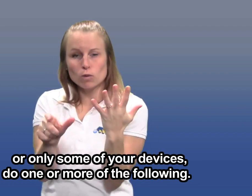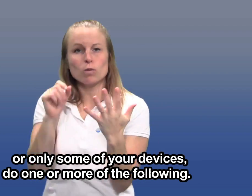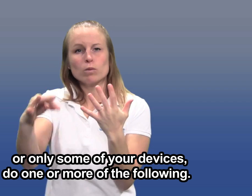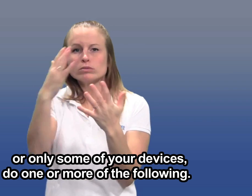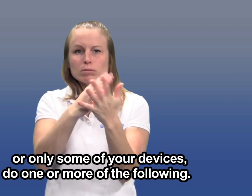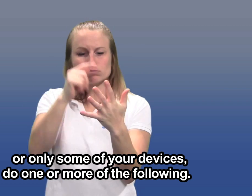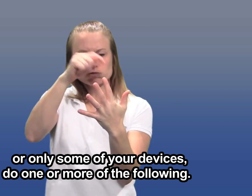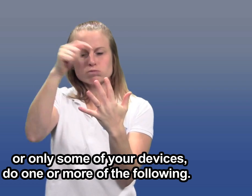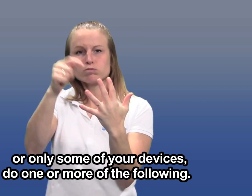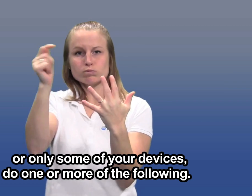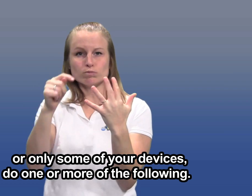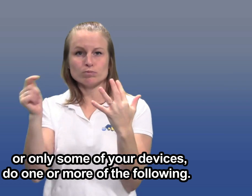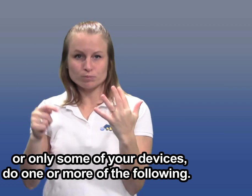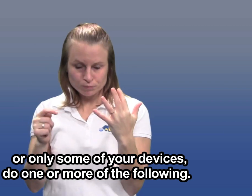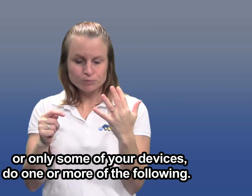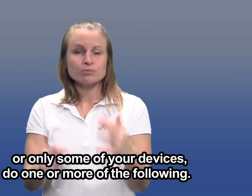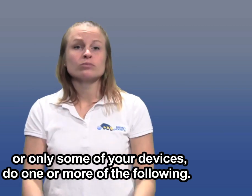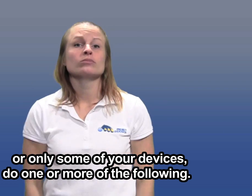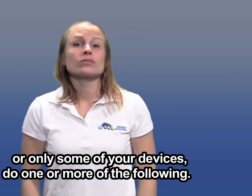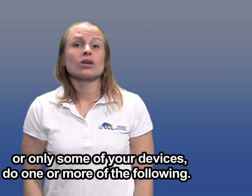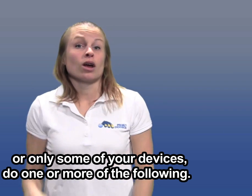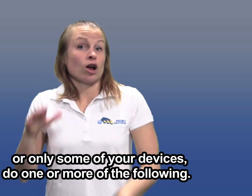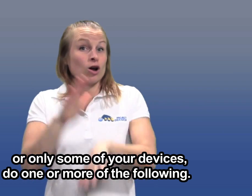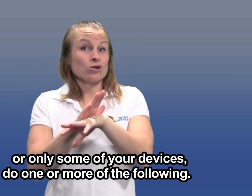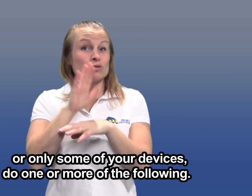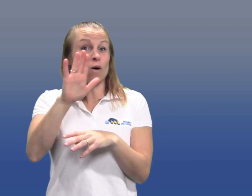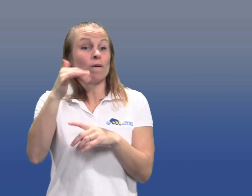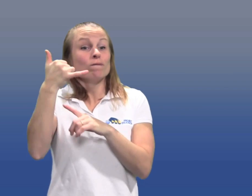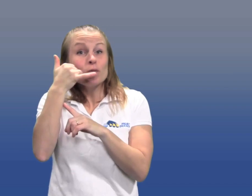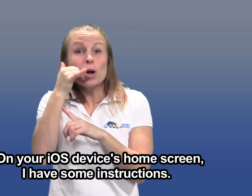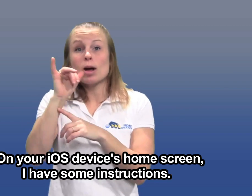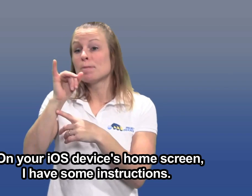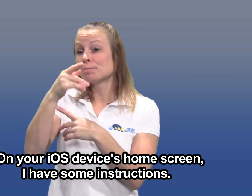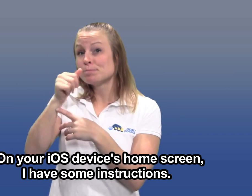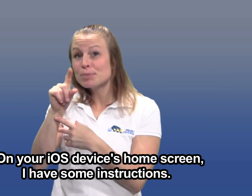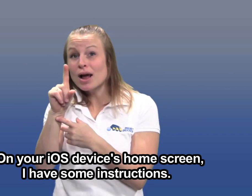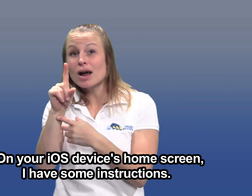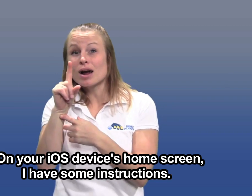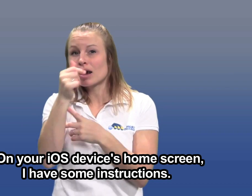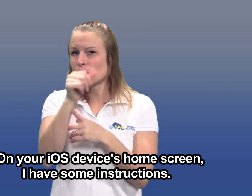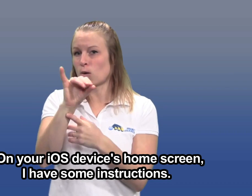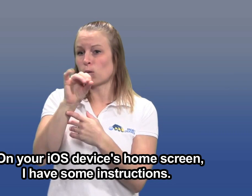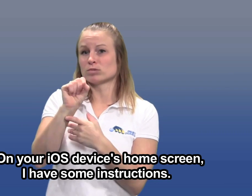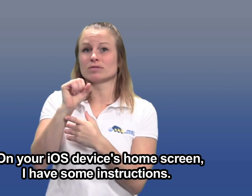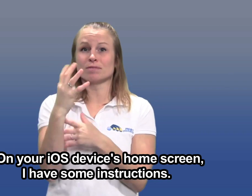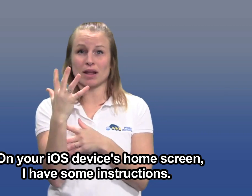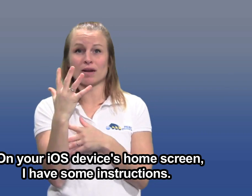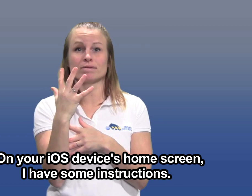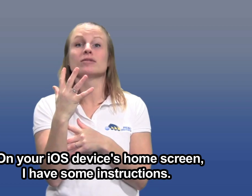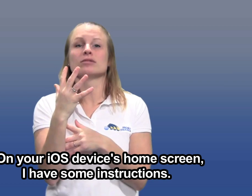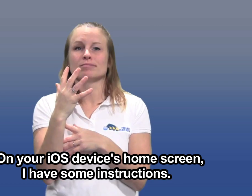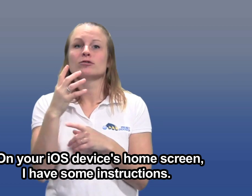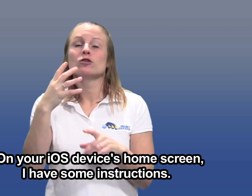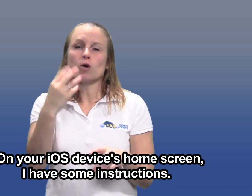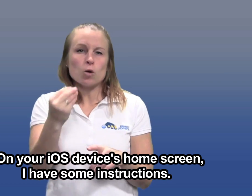some of your devices. Do one or more of the following. On your iOS device's home screen I have some instructions.